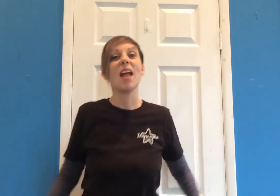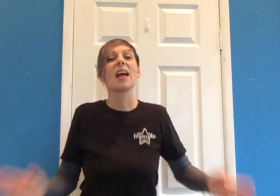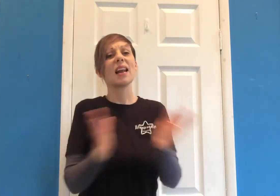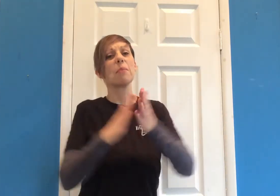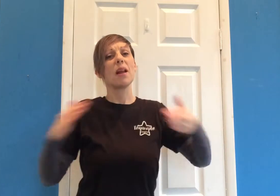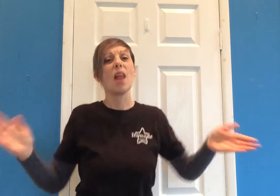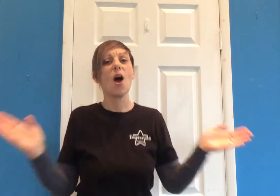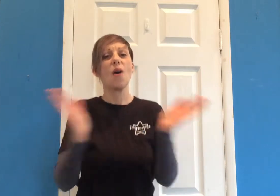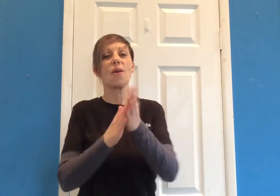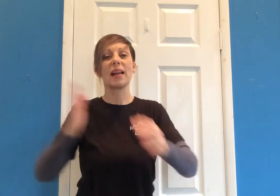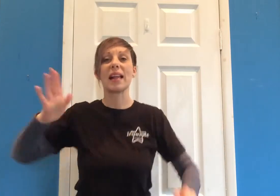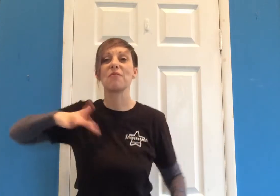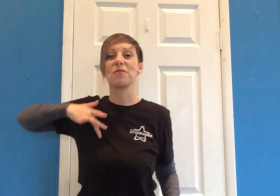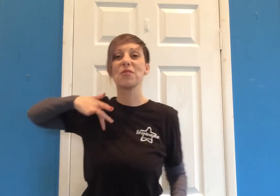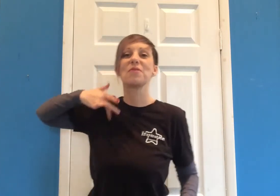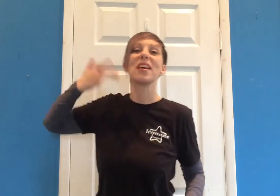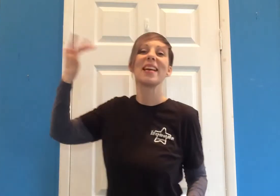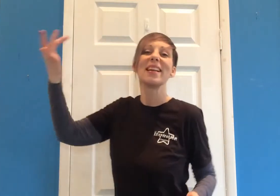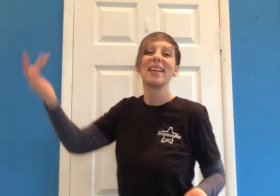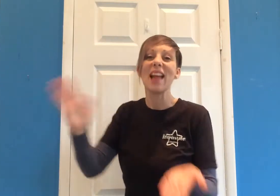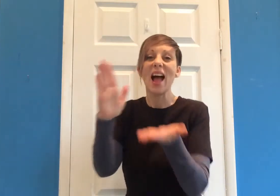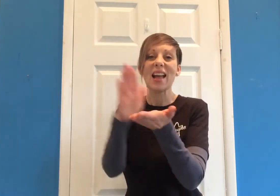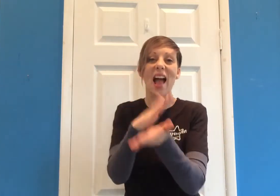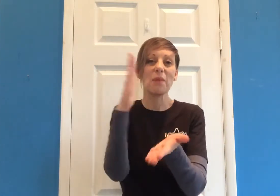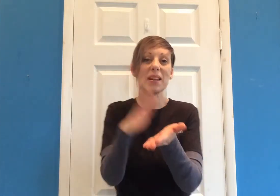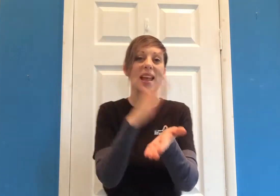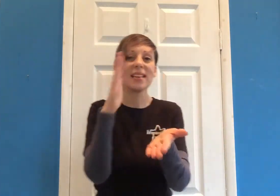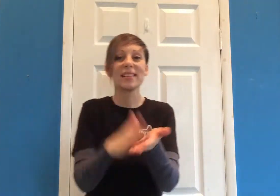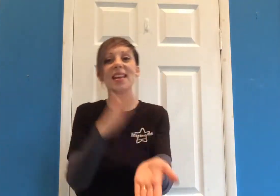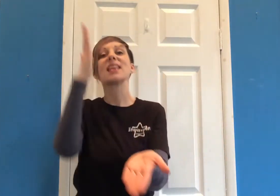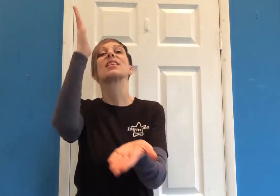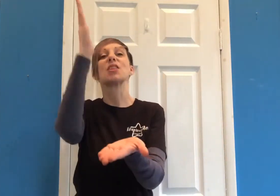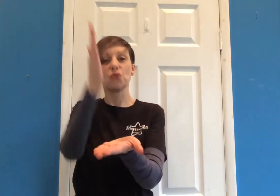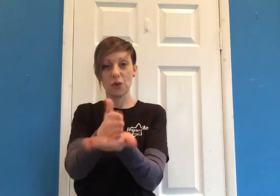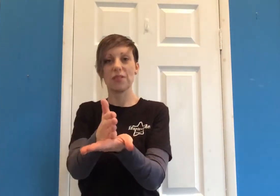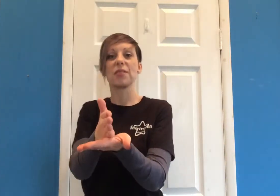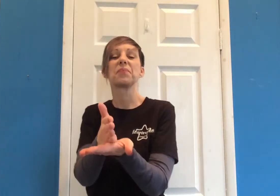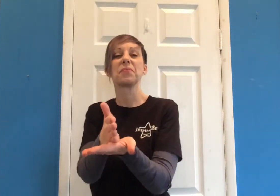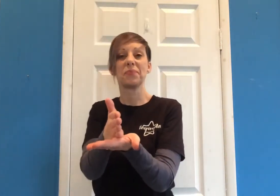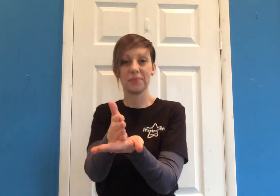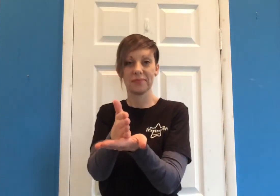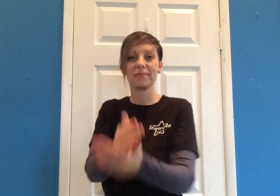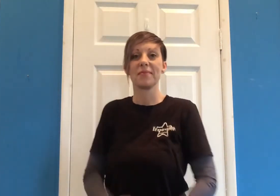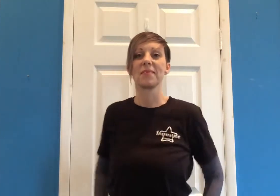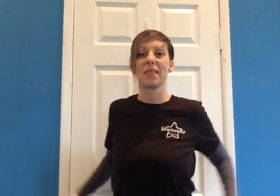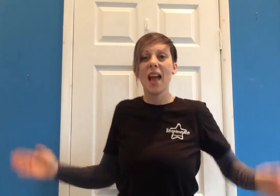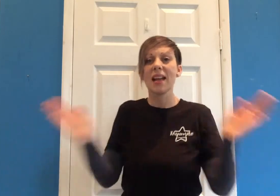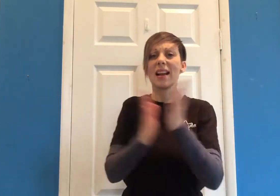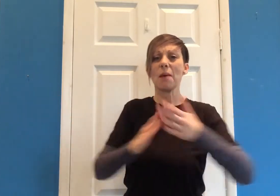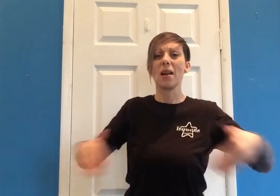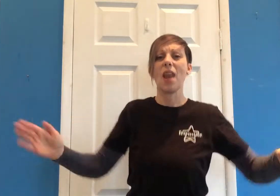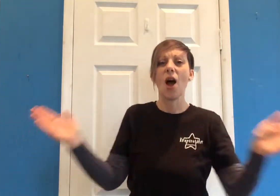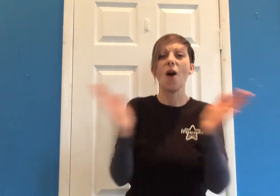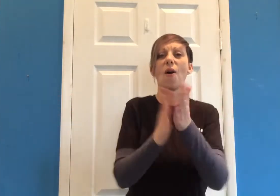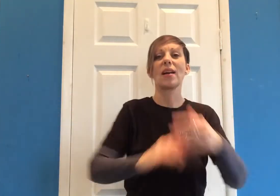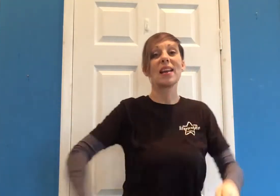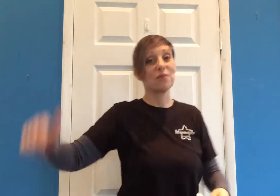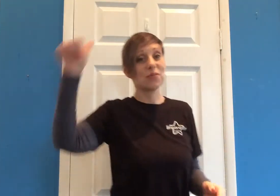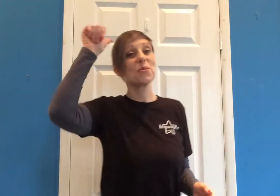happy. Come along if you feel like happiness is the truth. Because I'm happy. Come along if you